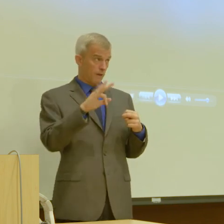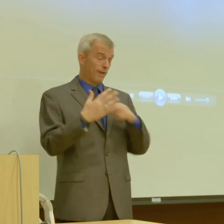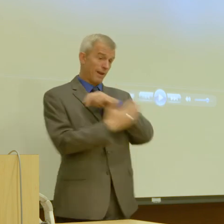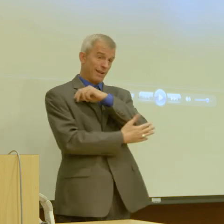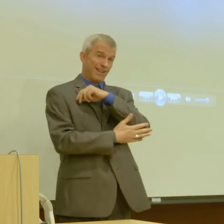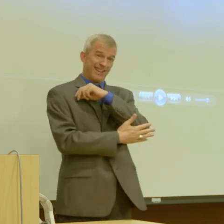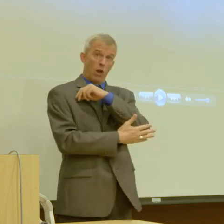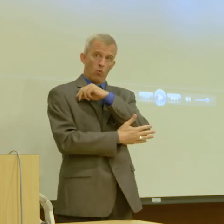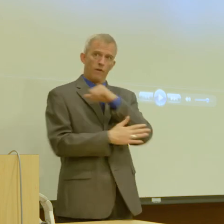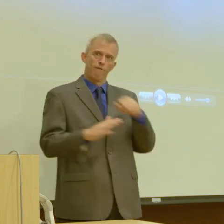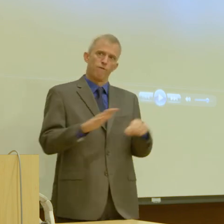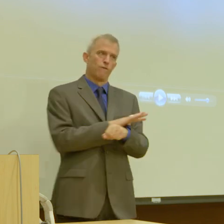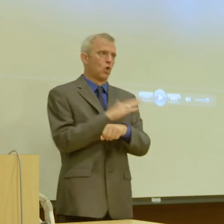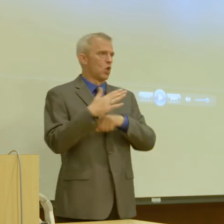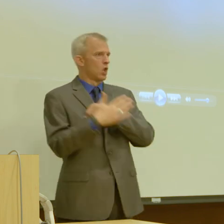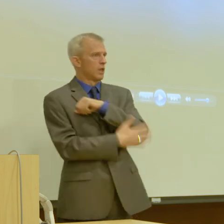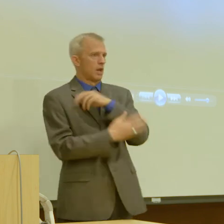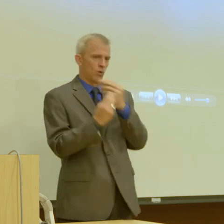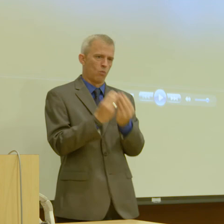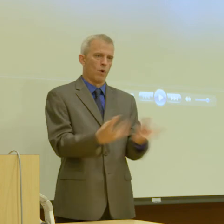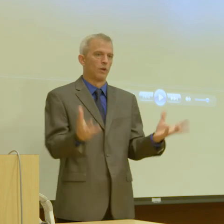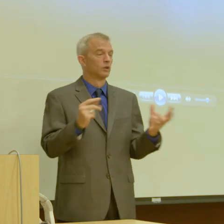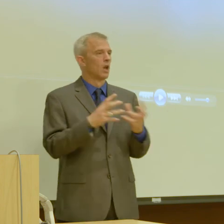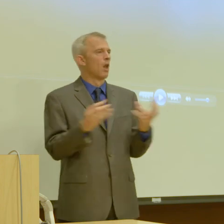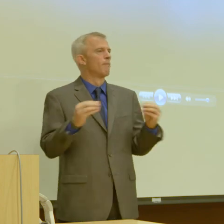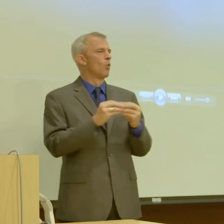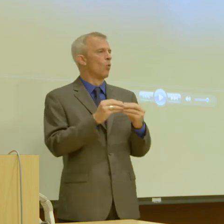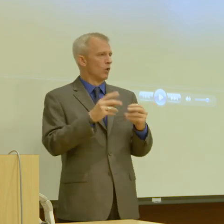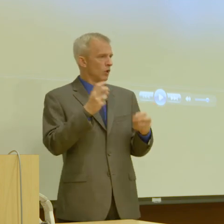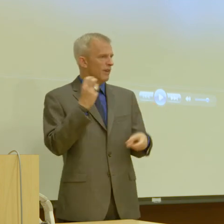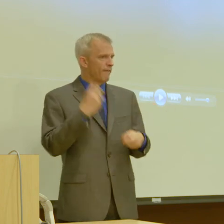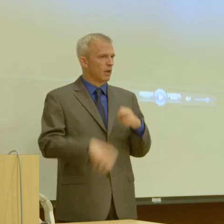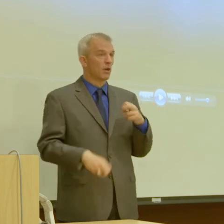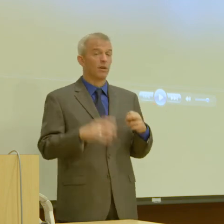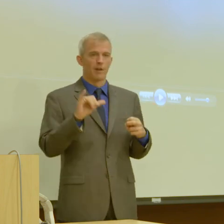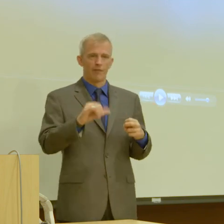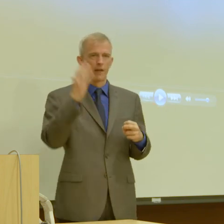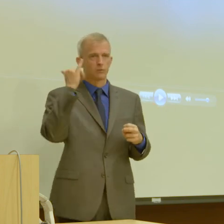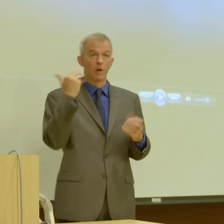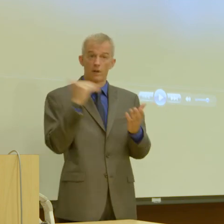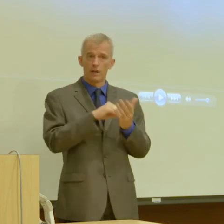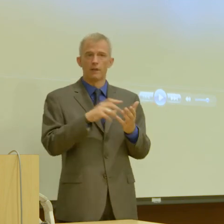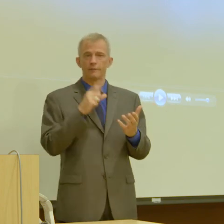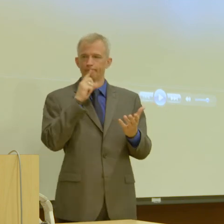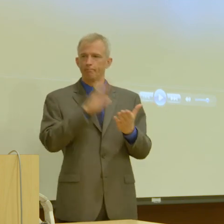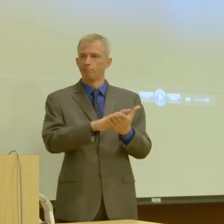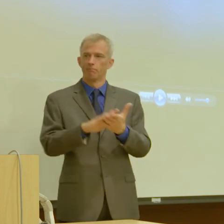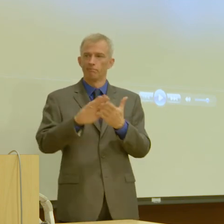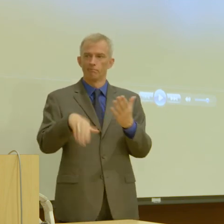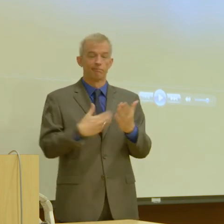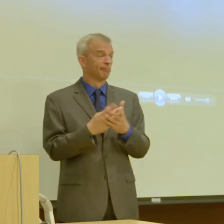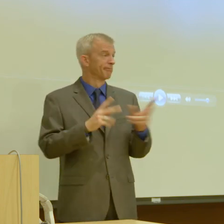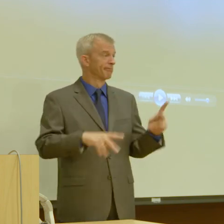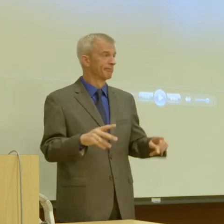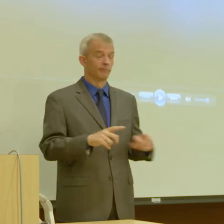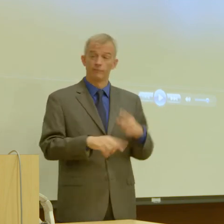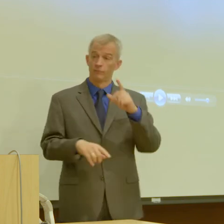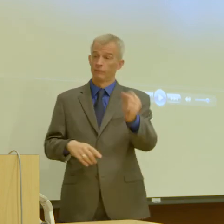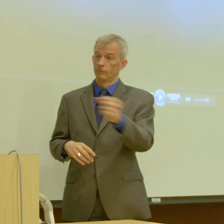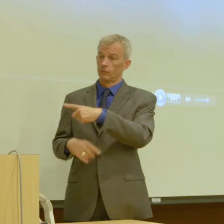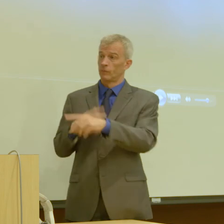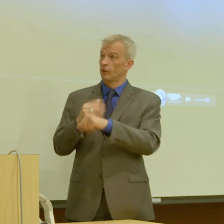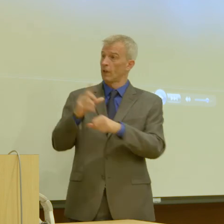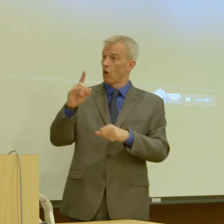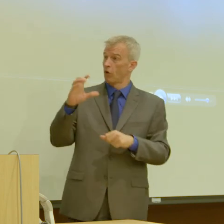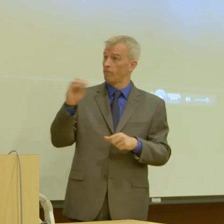rollout. And so, once again, why it's so commendable for the actions that took place here. Did you get 100% of the agencies to email it?